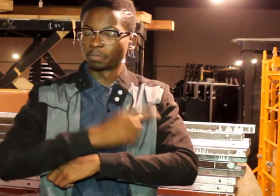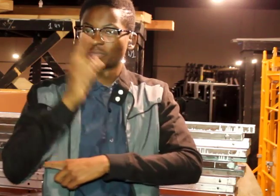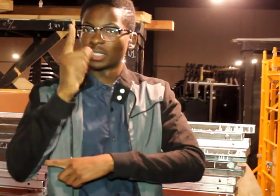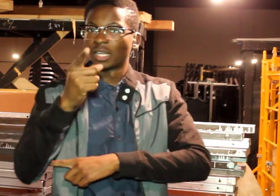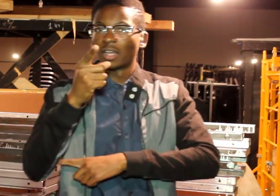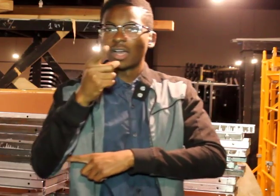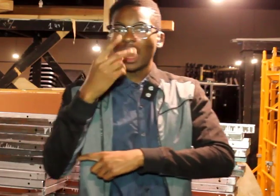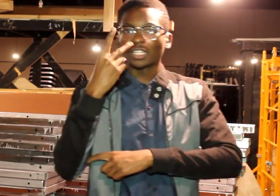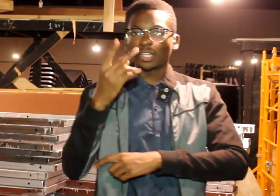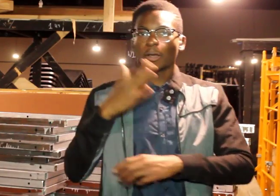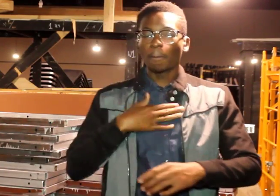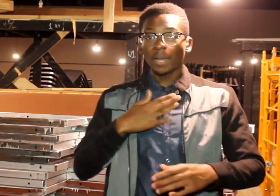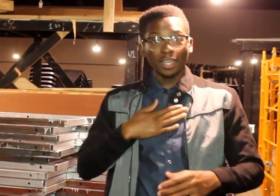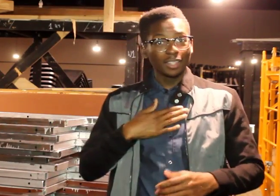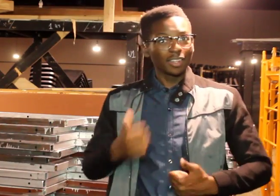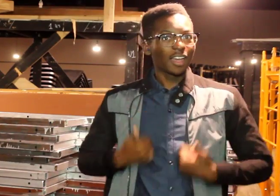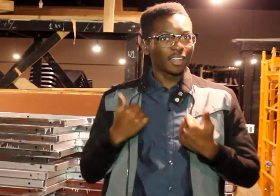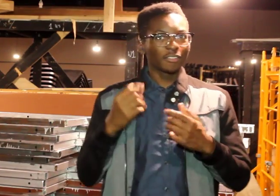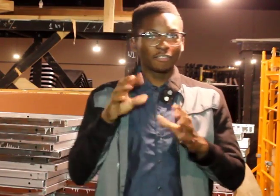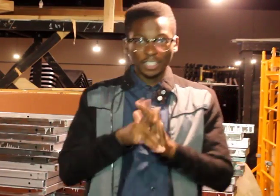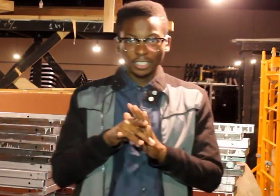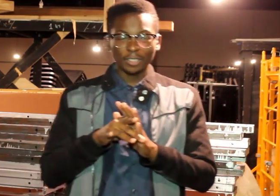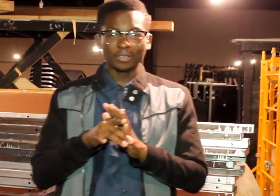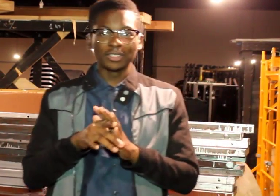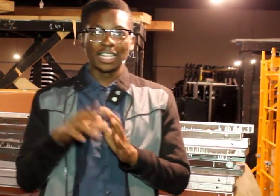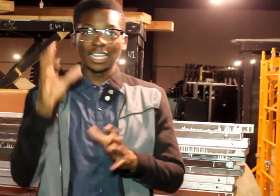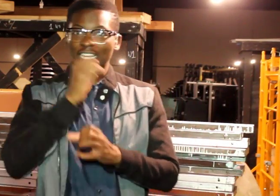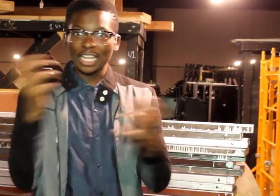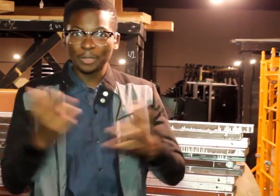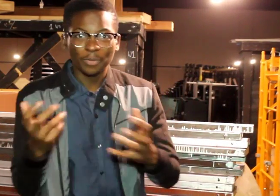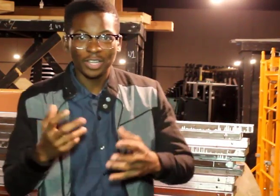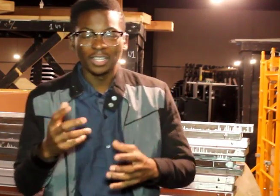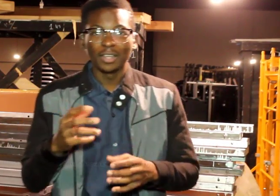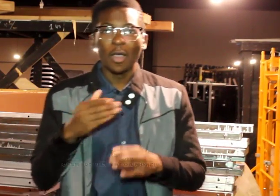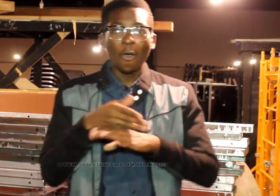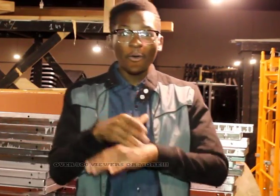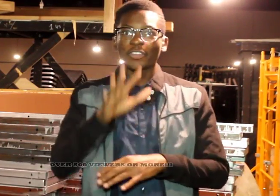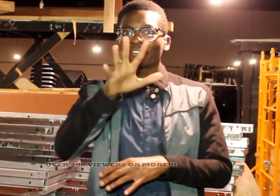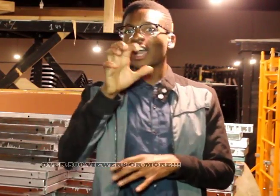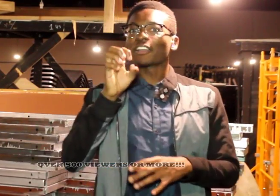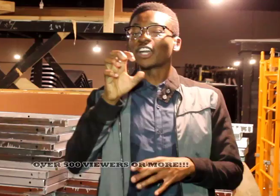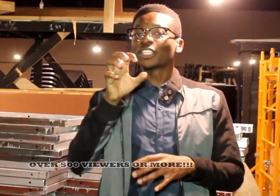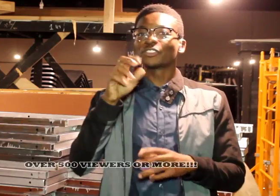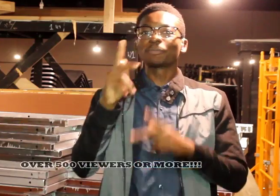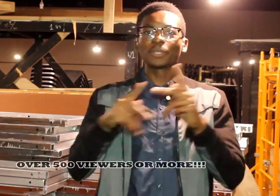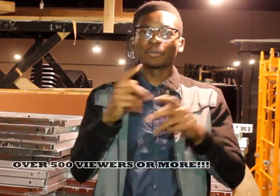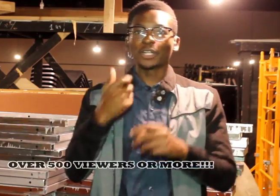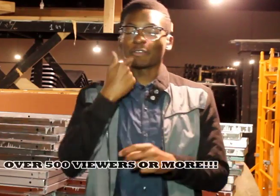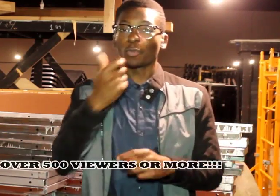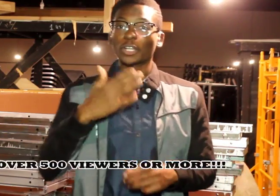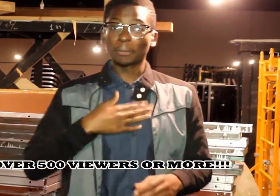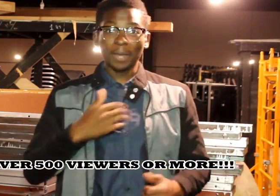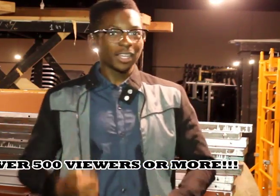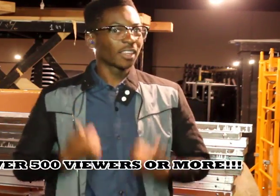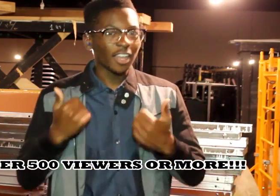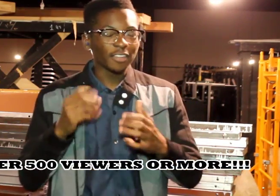I saw my live video. And guess what? Over 500 people have watched my live